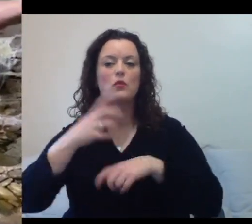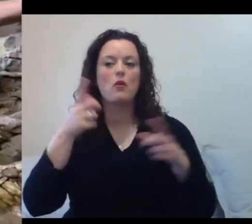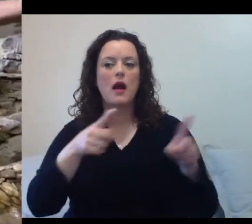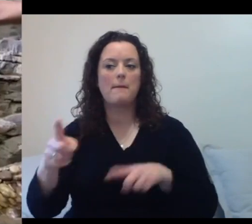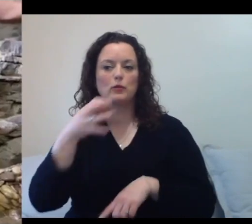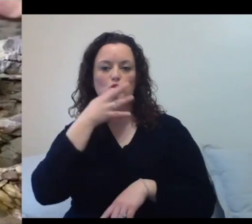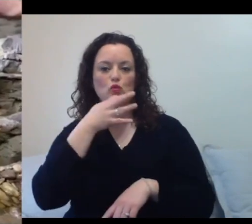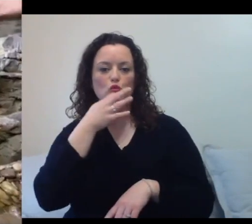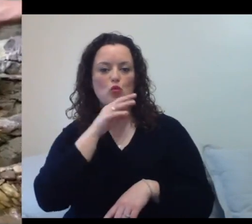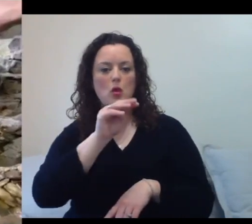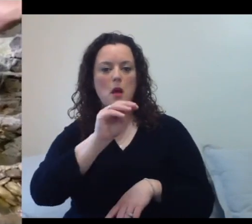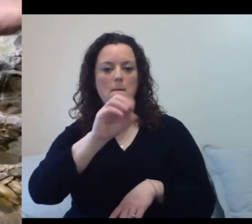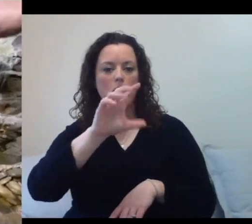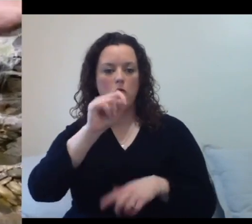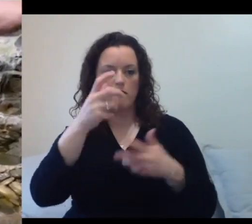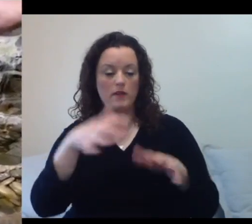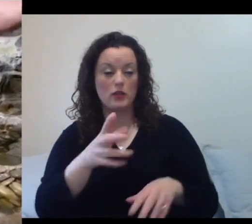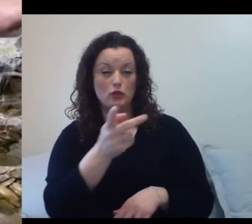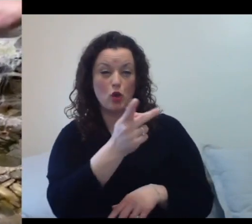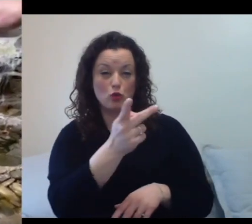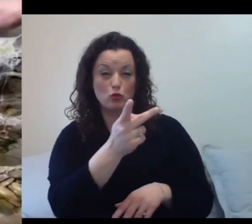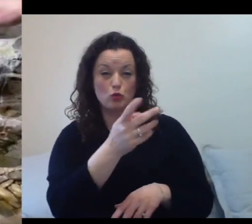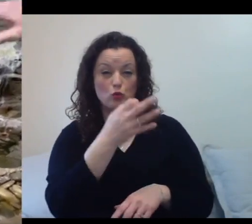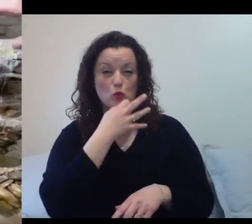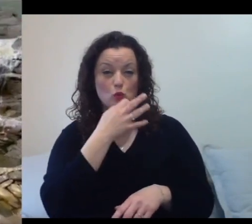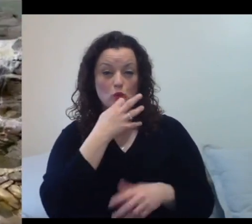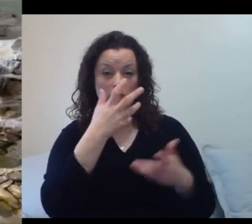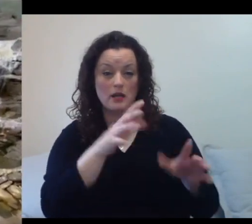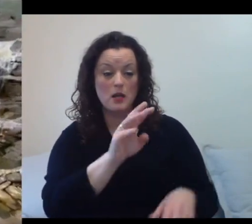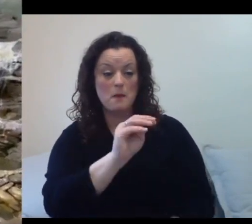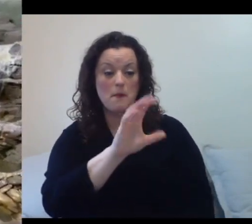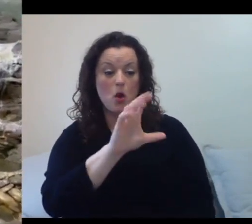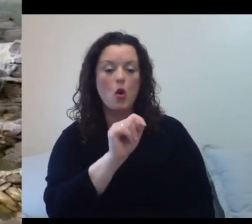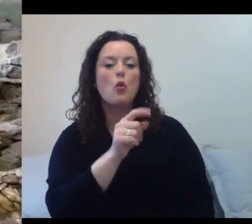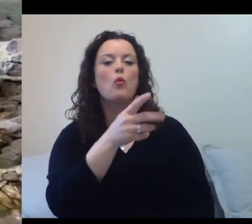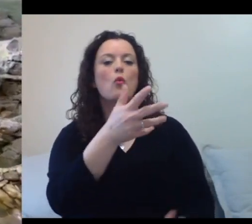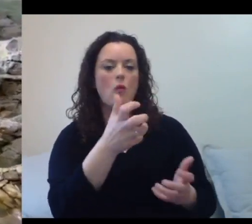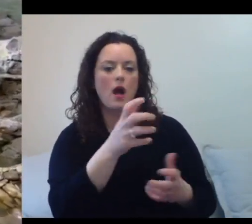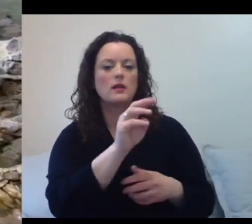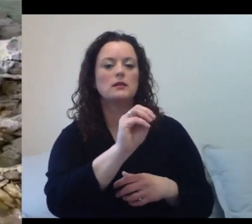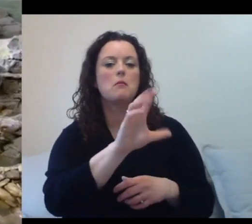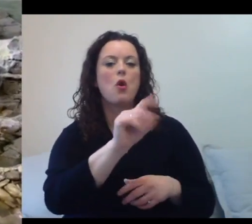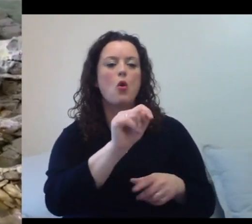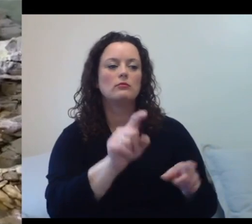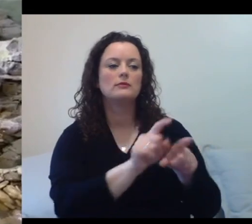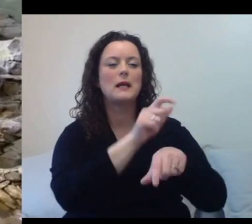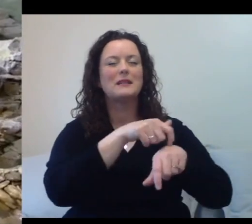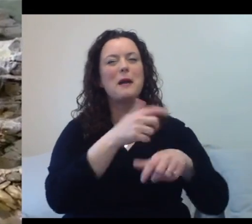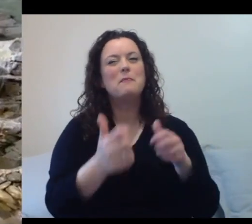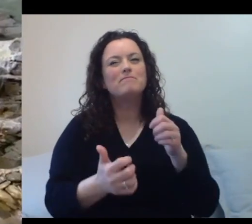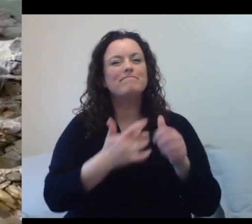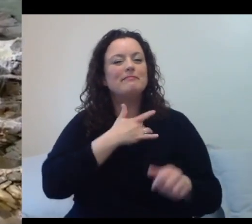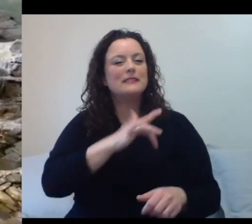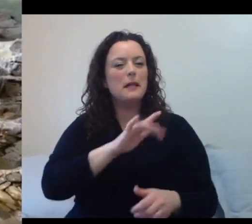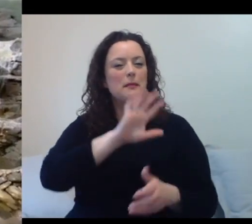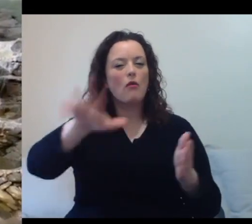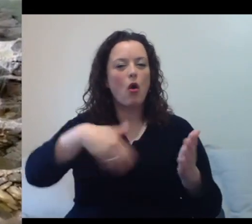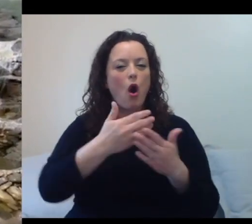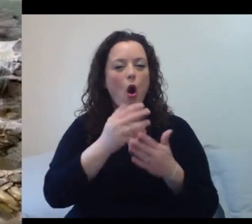else, those are the two that we want to moult at the same time. Everybody moult generally in the same time frame, but sometimes when they moult just a little bit off,